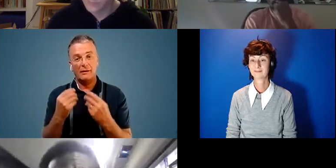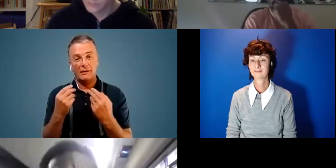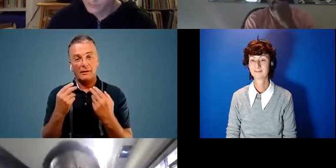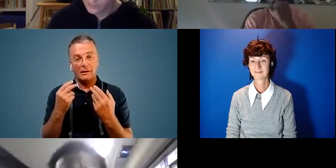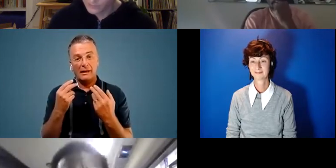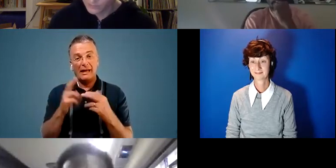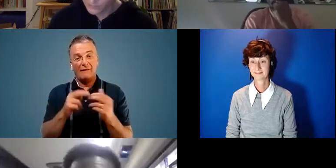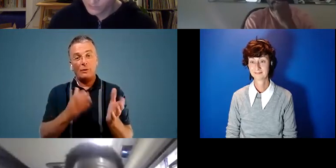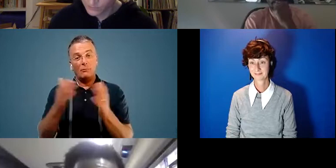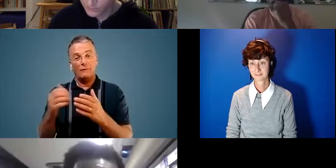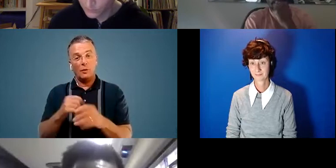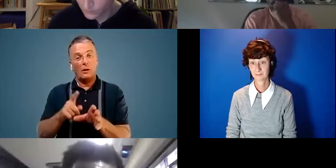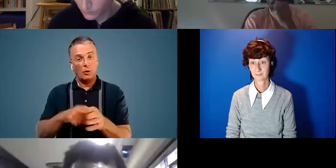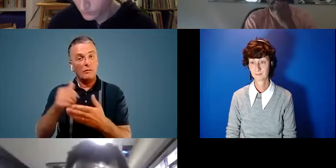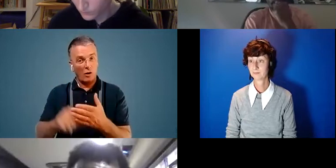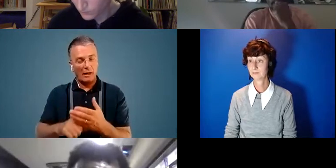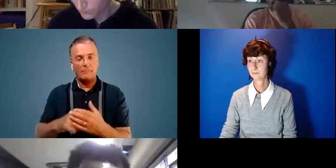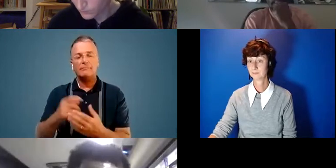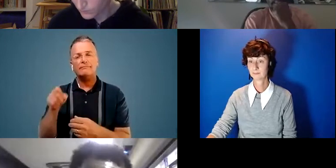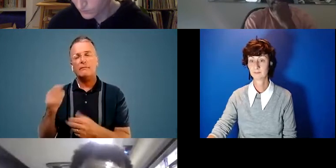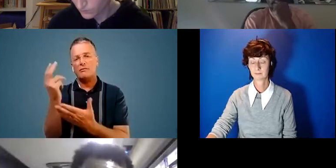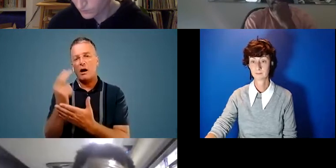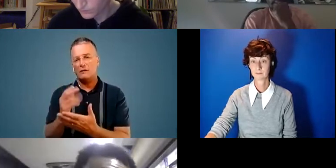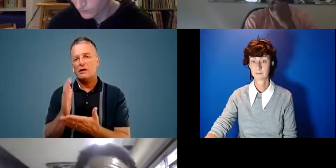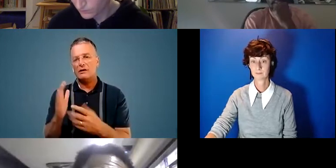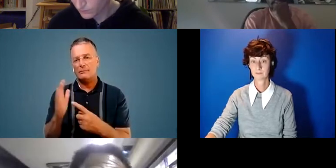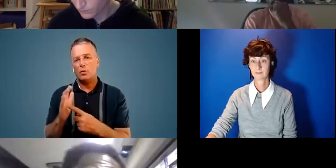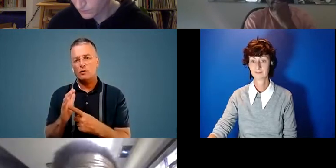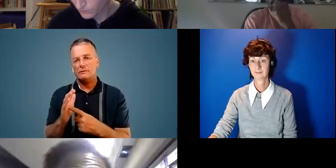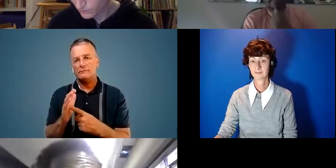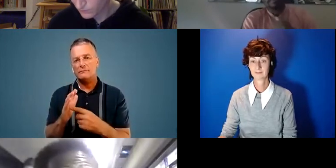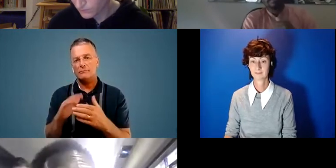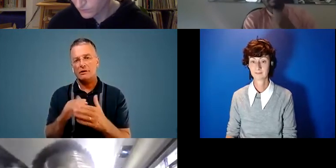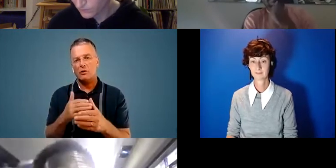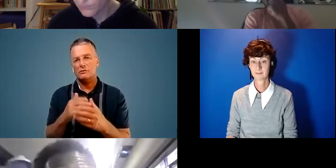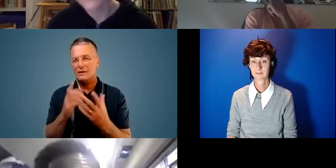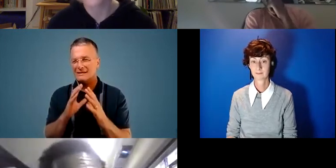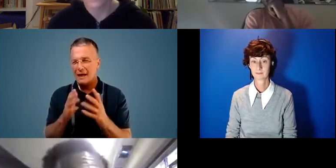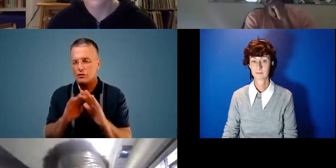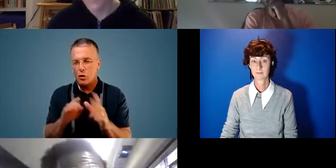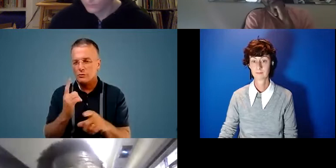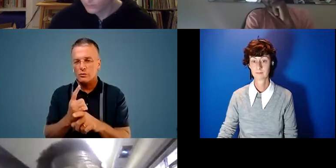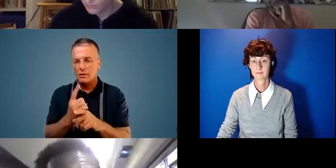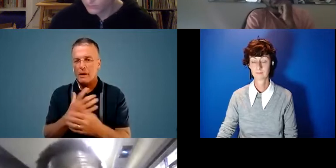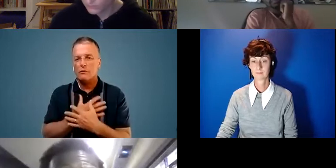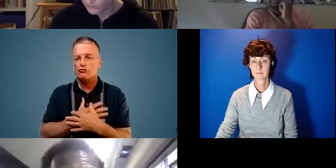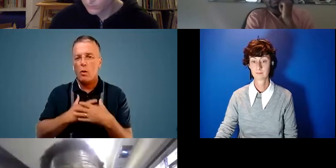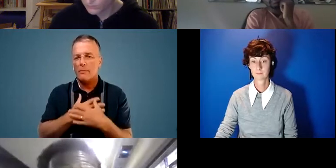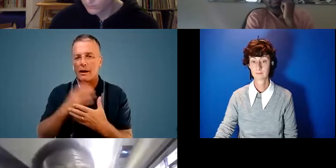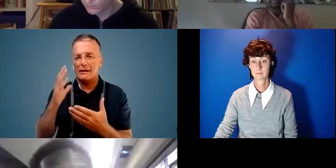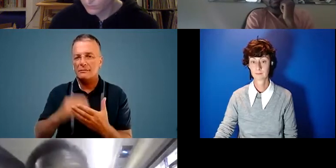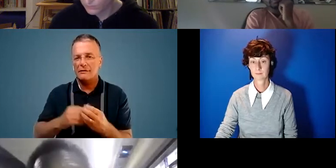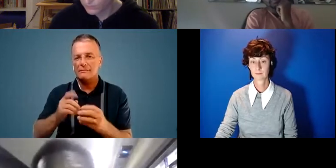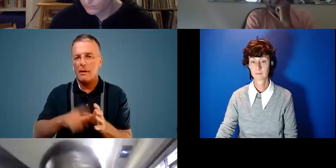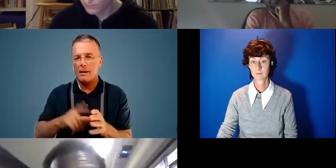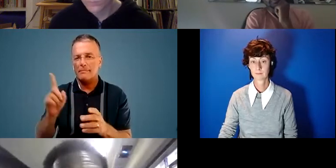the arts are really important because we tend not to talk about the trauma experienced by people